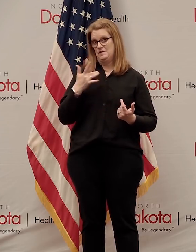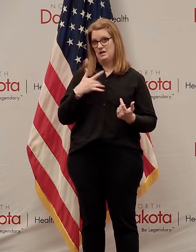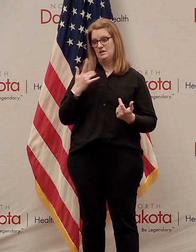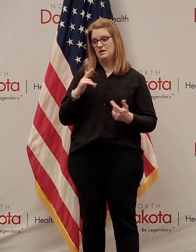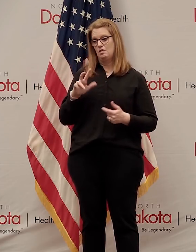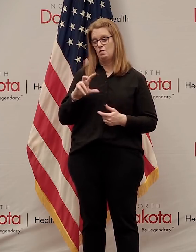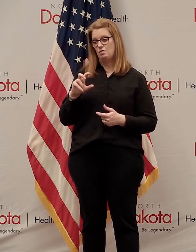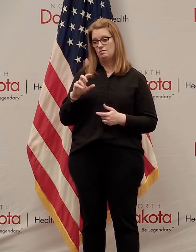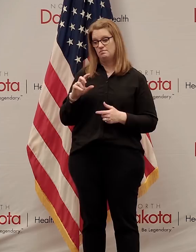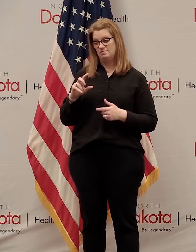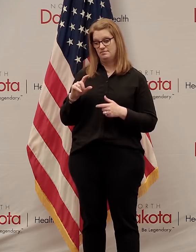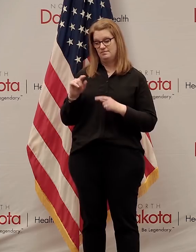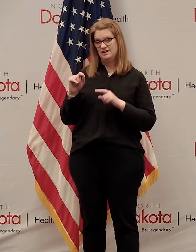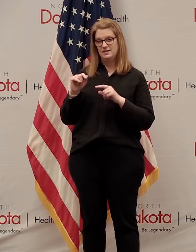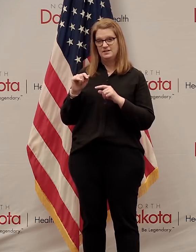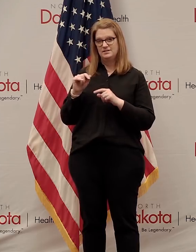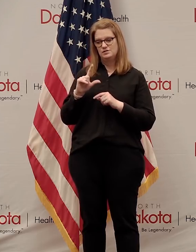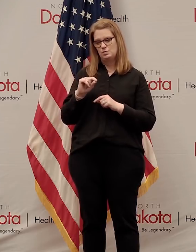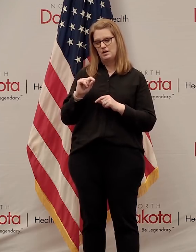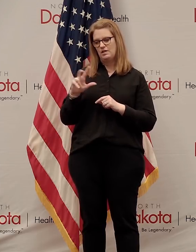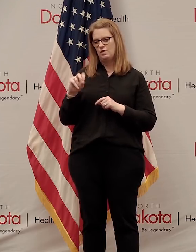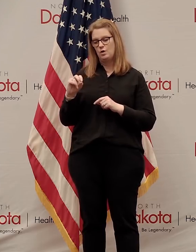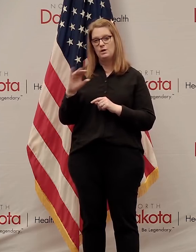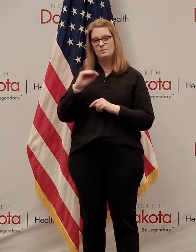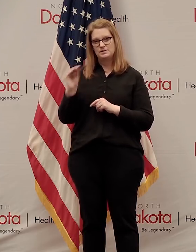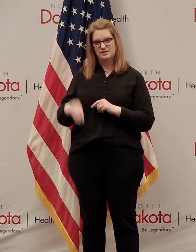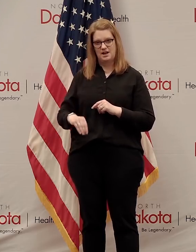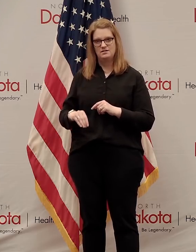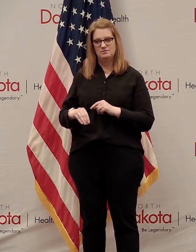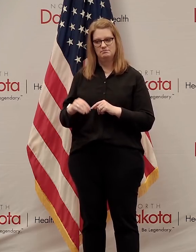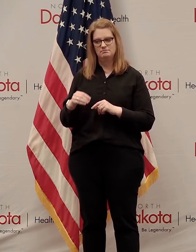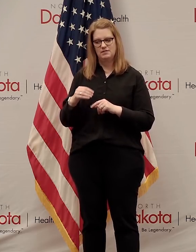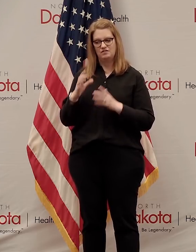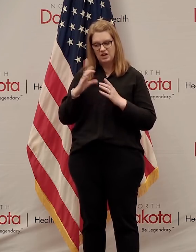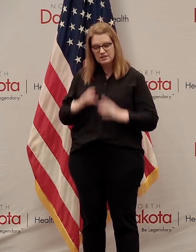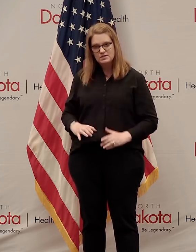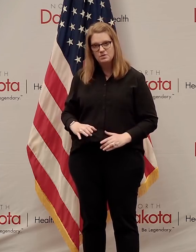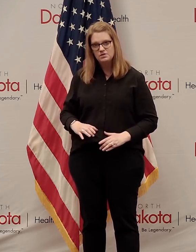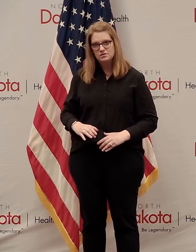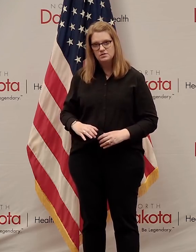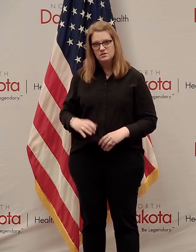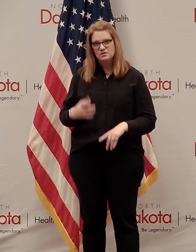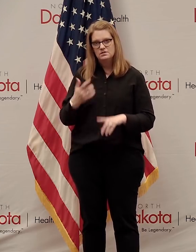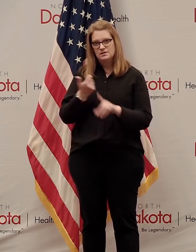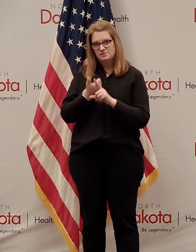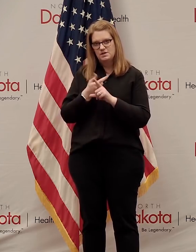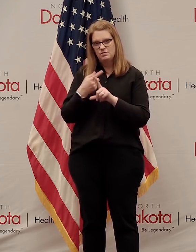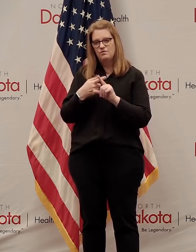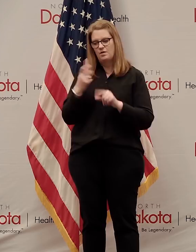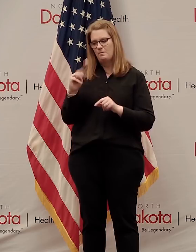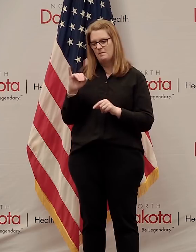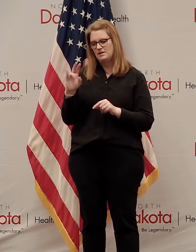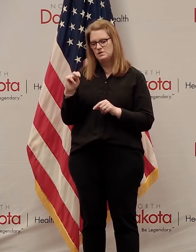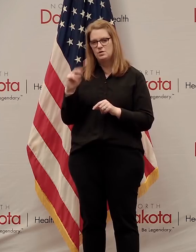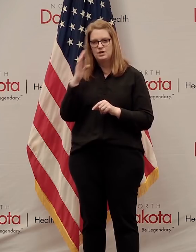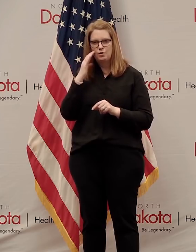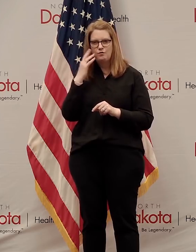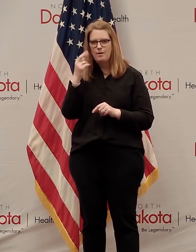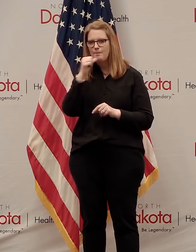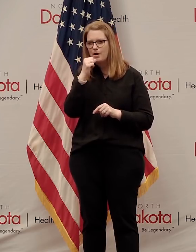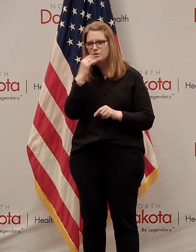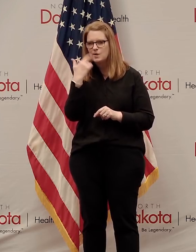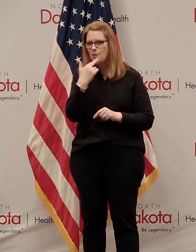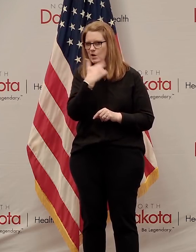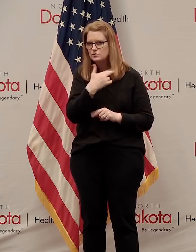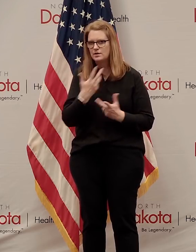Fargo and Grand Forks had 20 to 30% of their customers from Minnesota pre-COVID. So if, you know, is that number going to